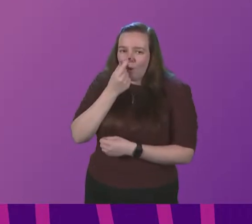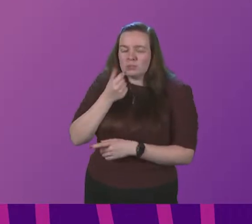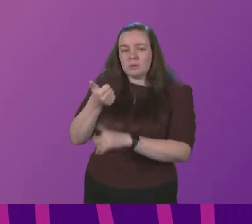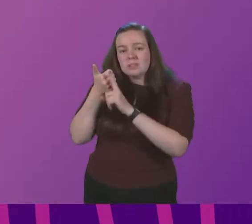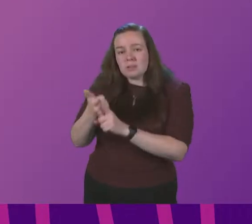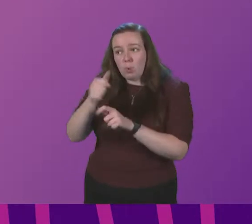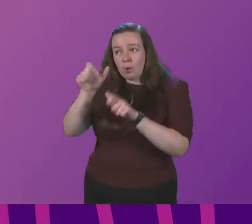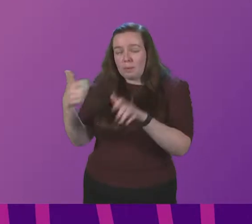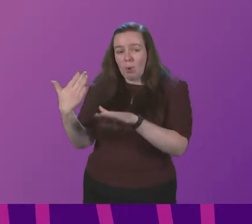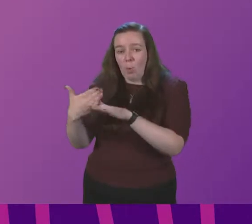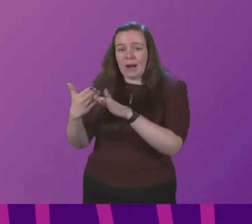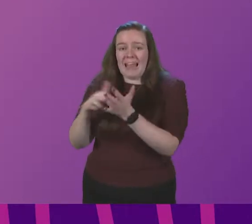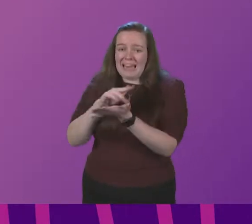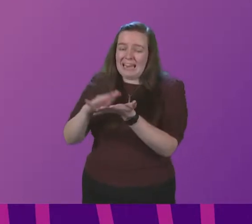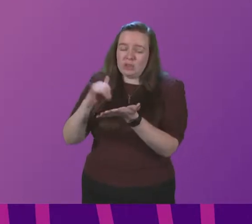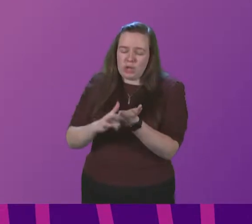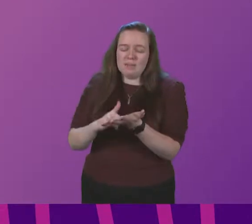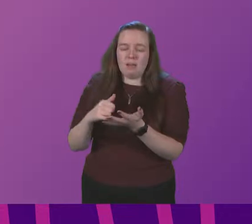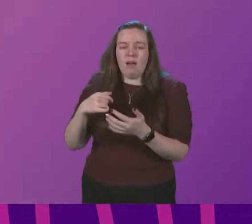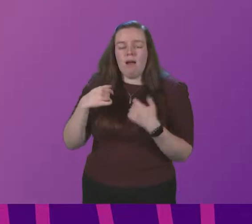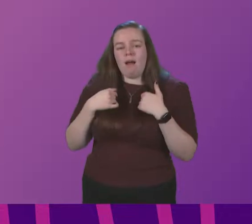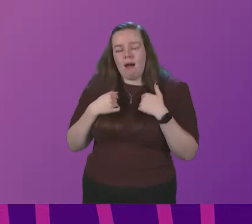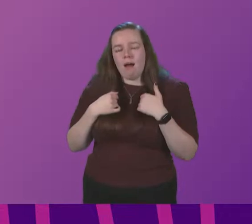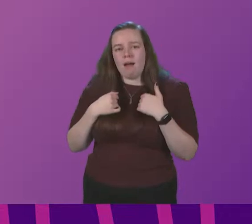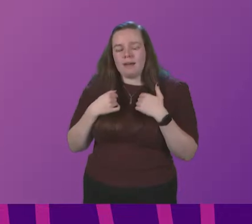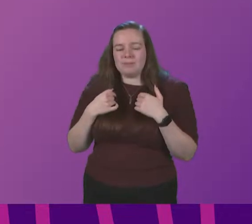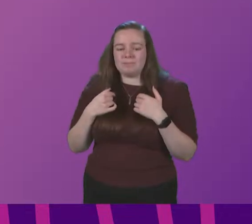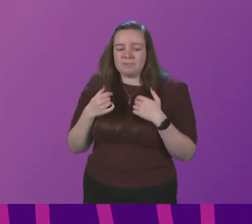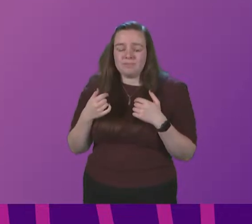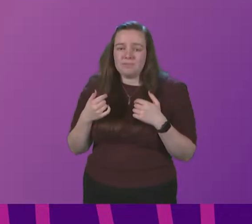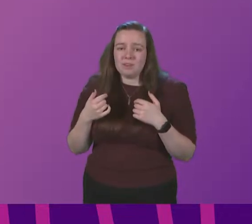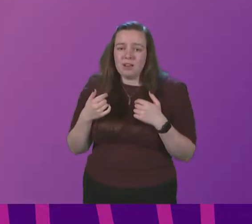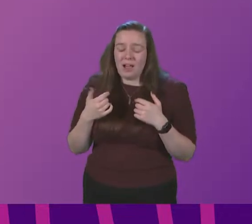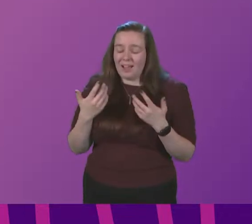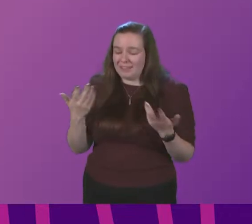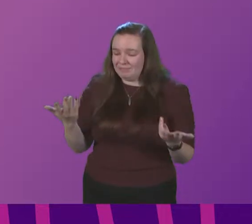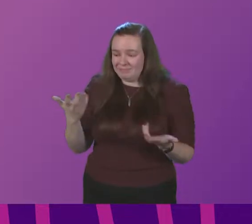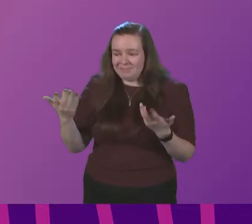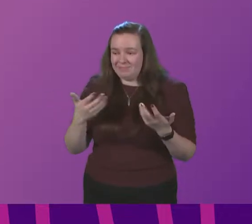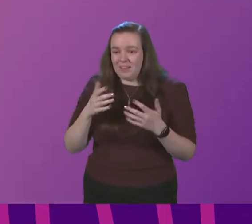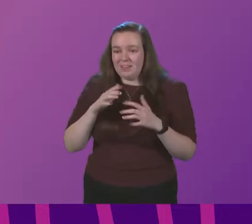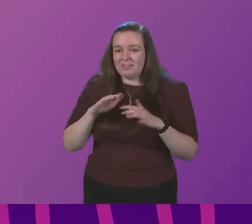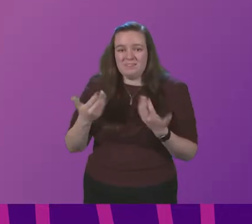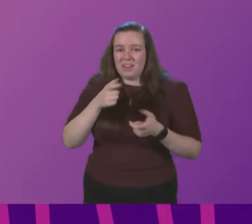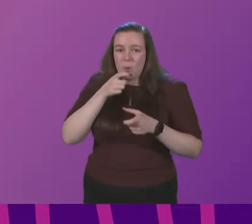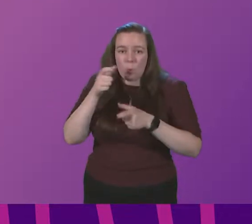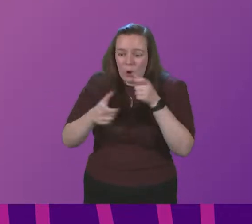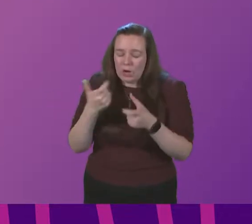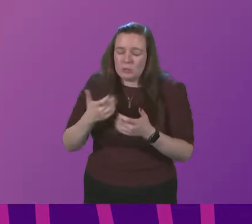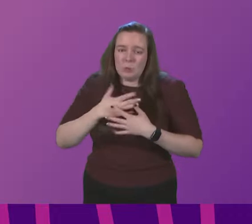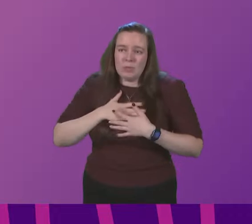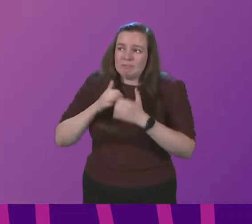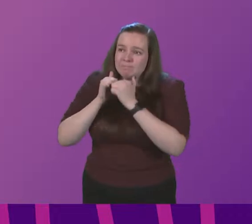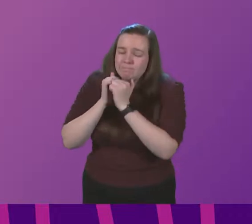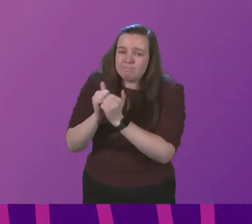working in the health service I can't even begin to find the words to express my appreciation